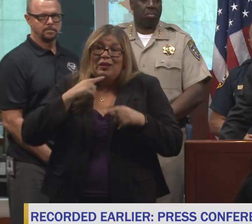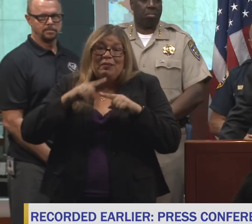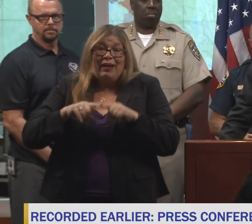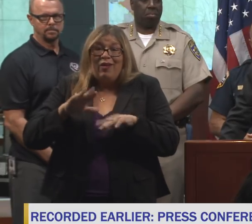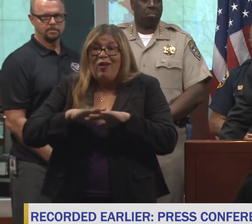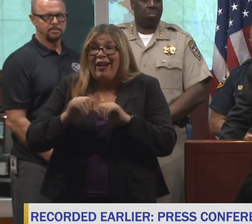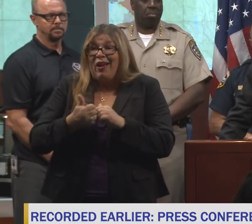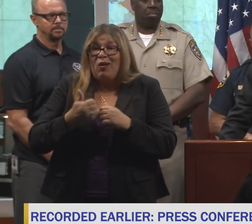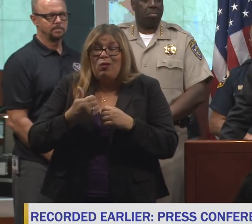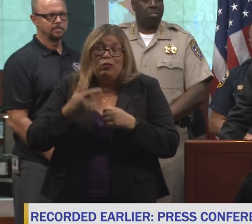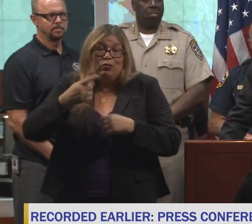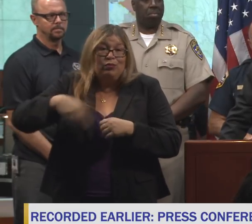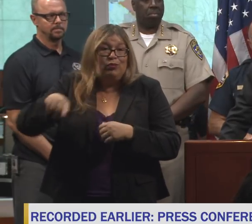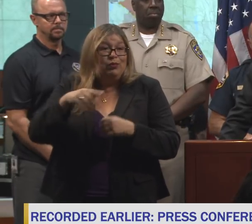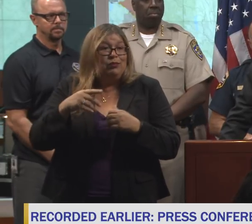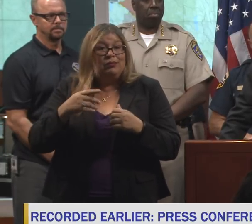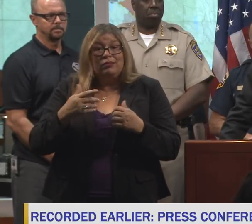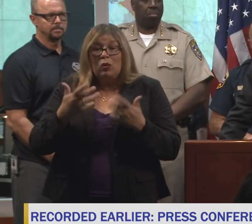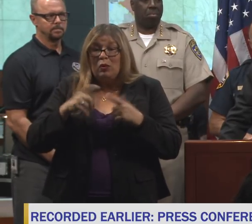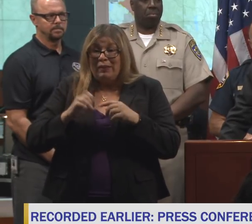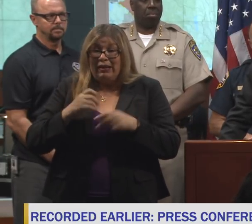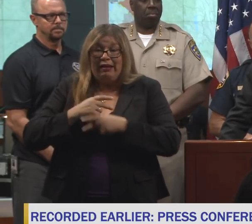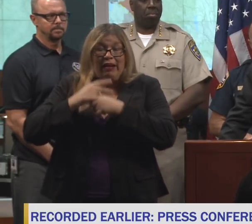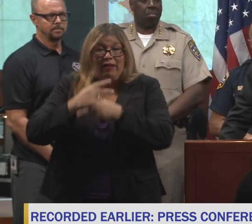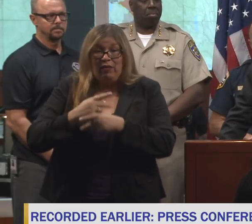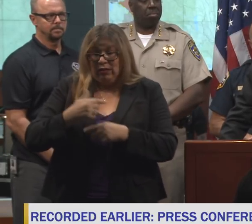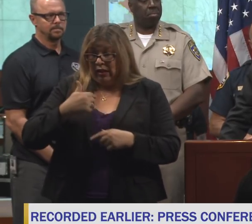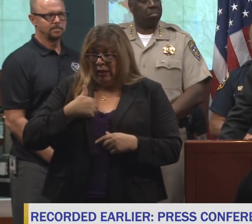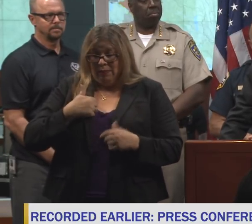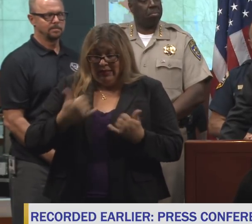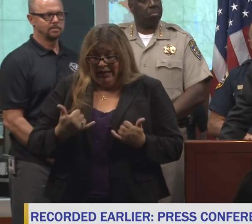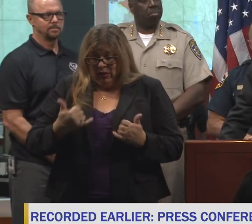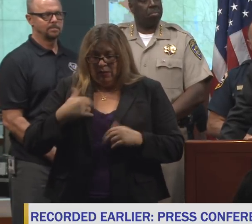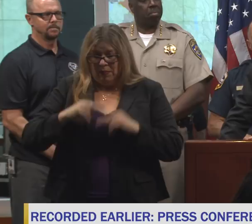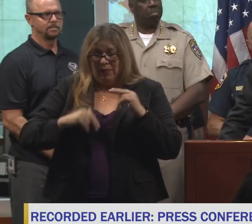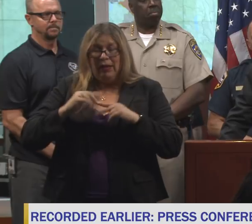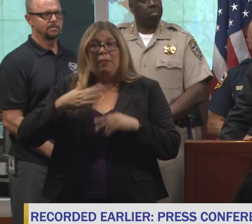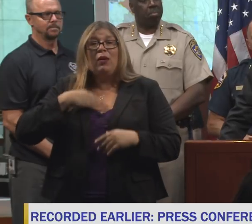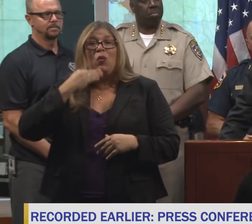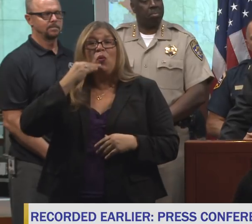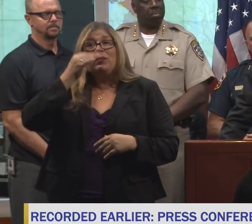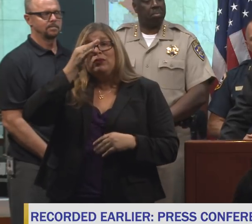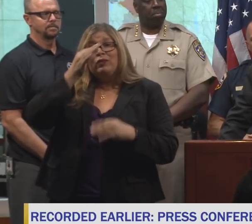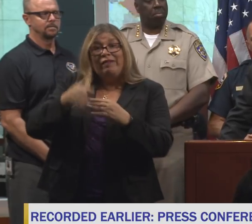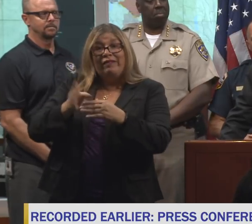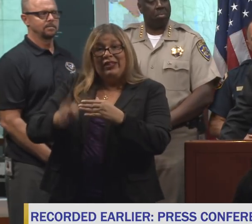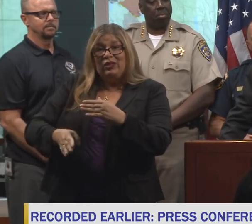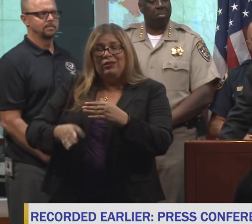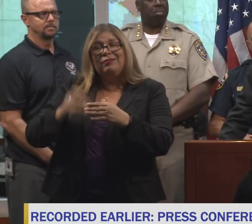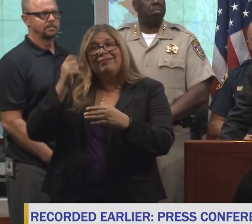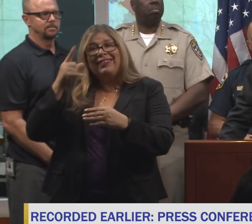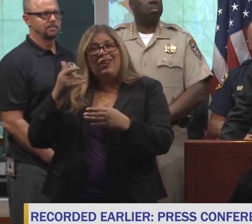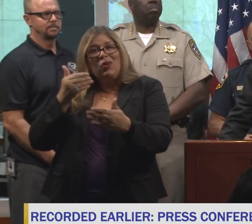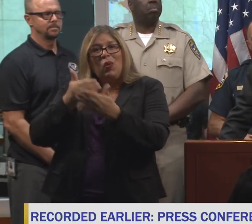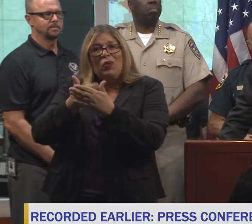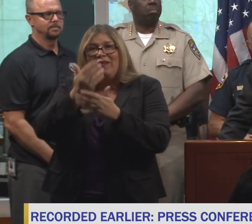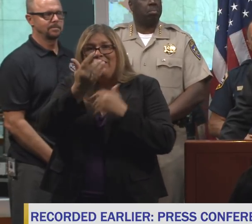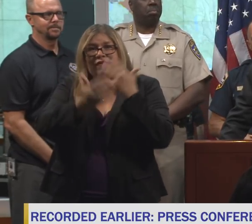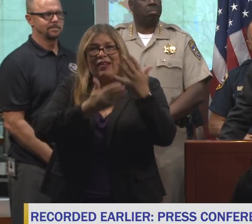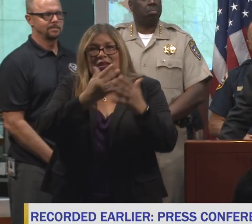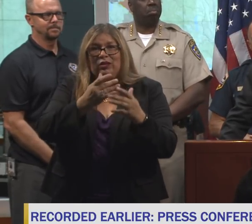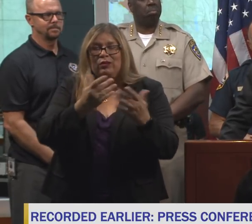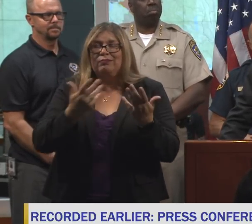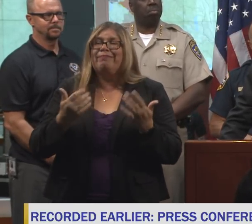I'm personally building a home that's just about complete, not that far from the fire zone. So I asked